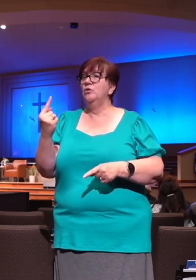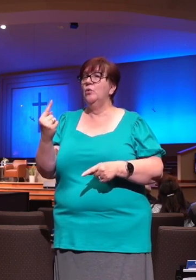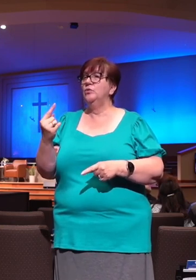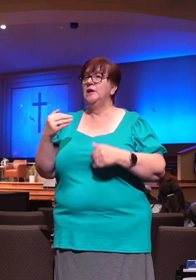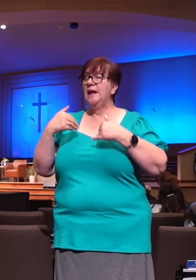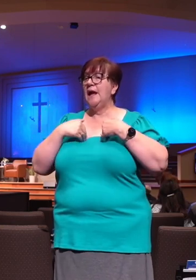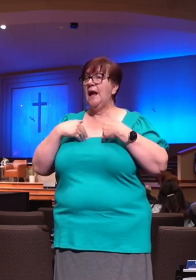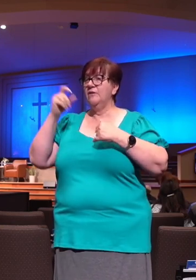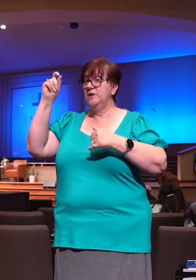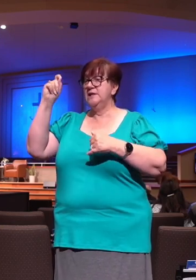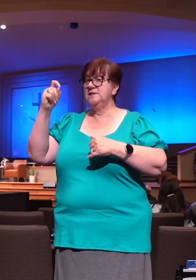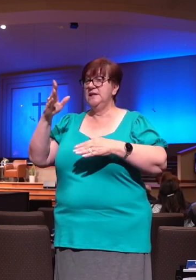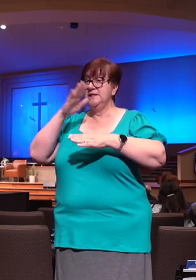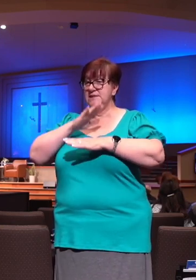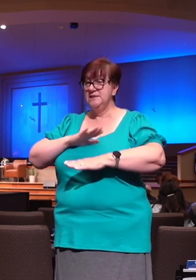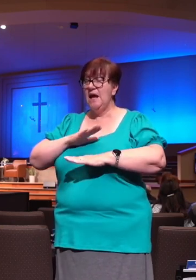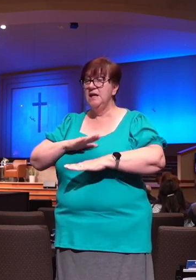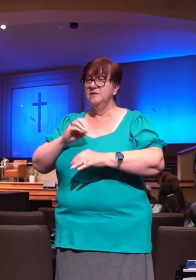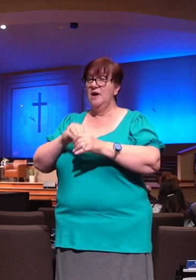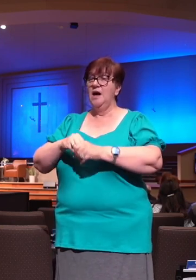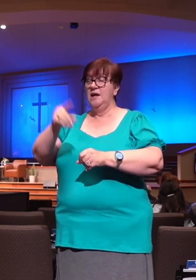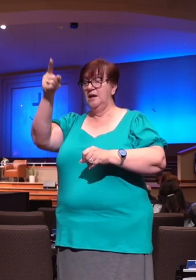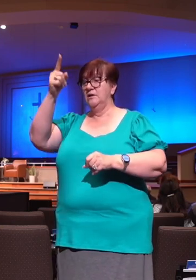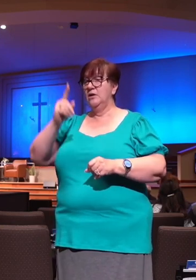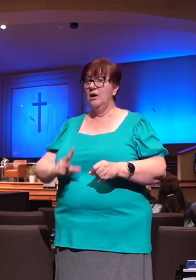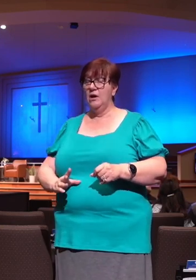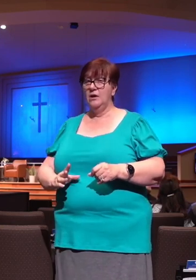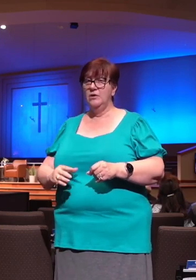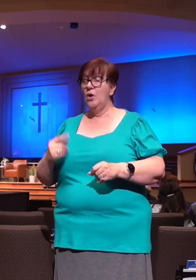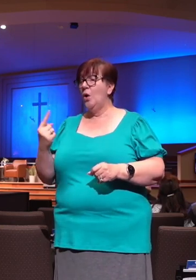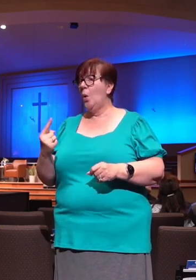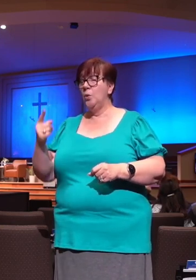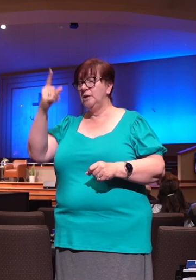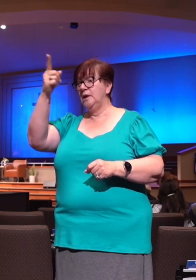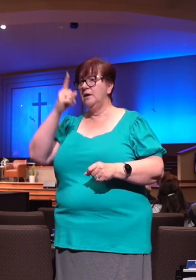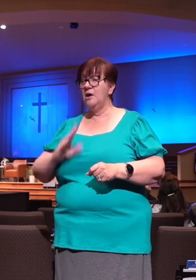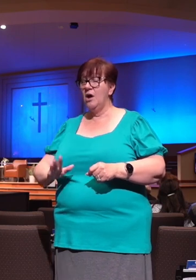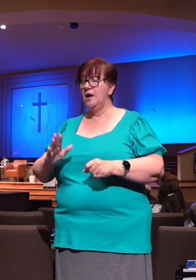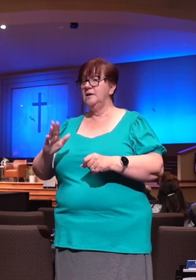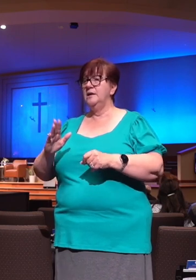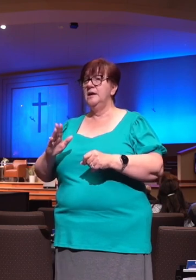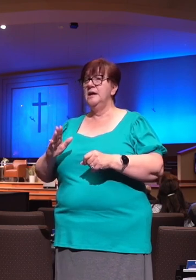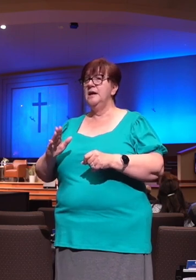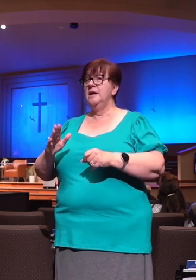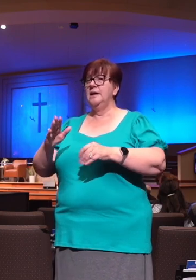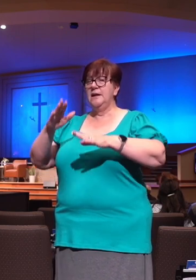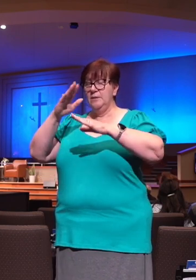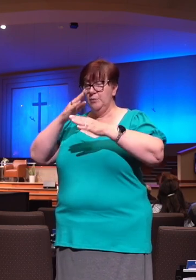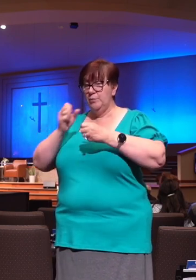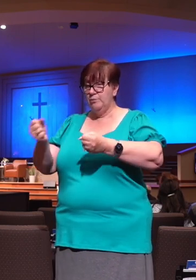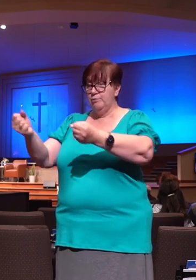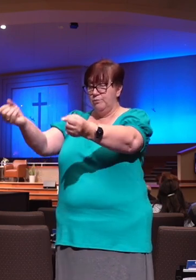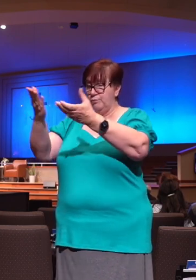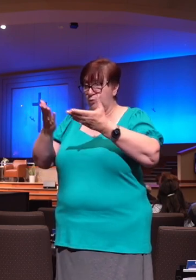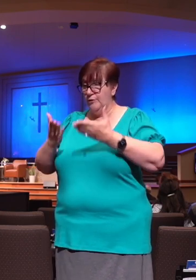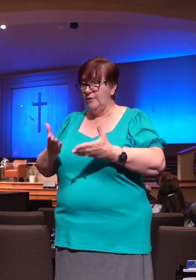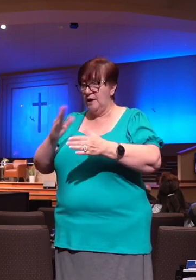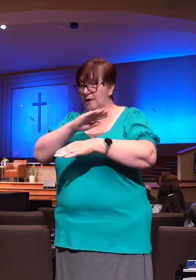Only in him can he find his provision. And he says, Lord is the portion of mine inheritance. There's a few things